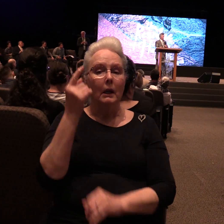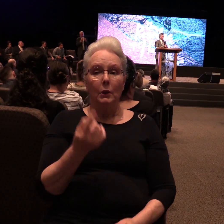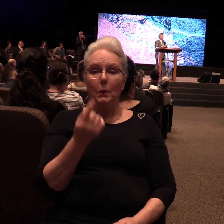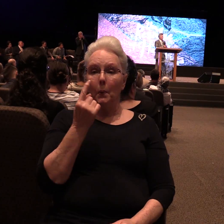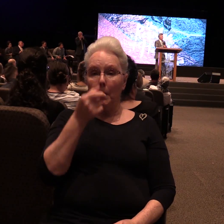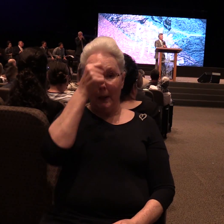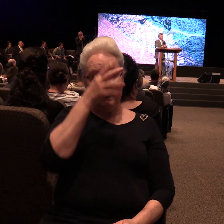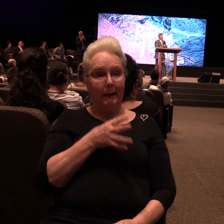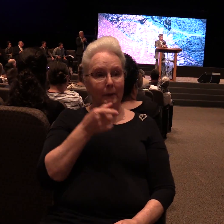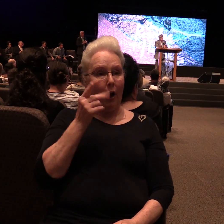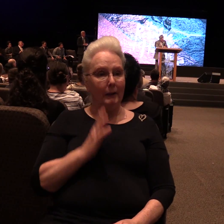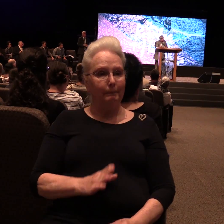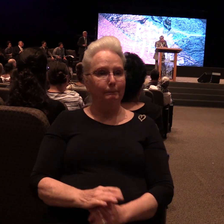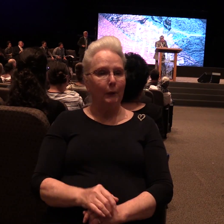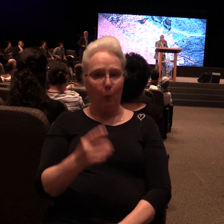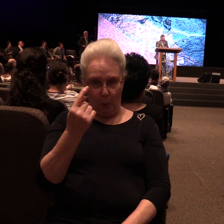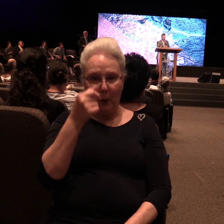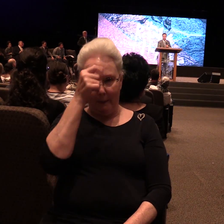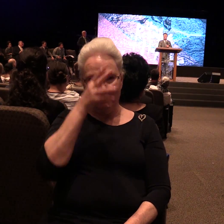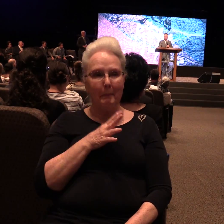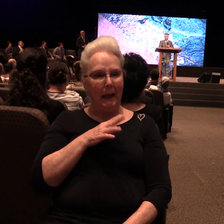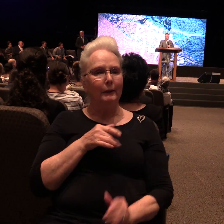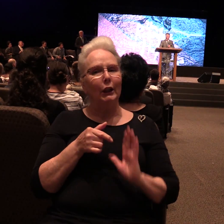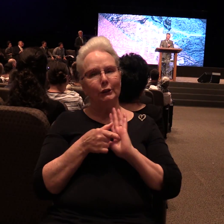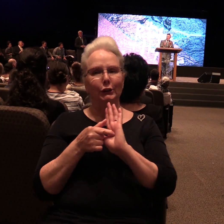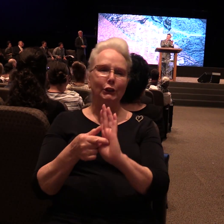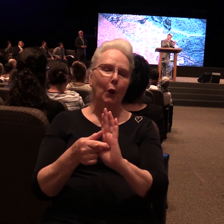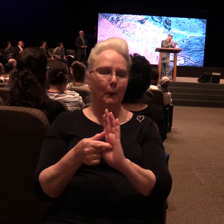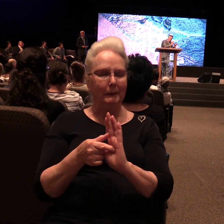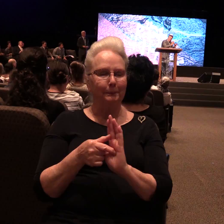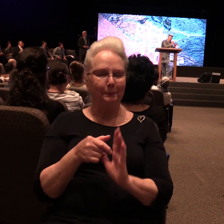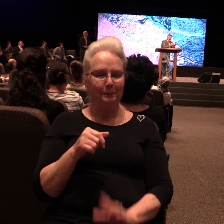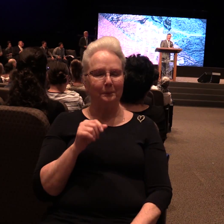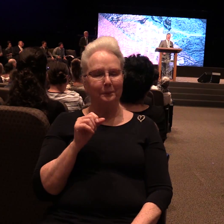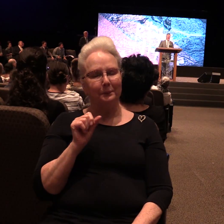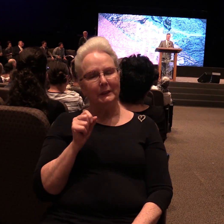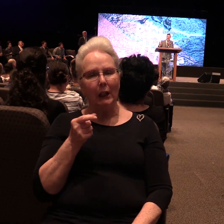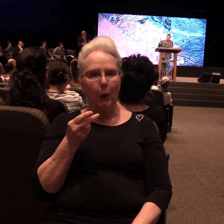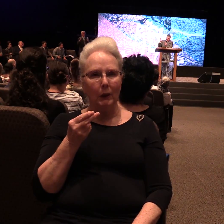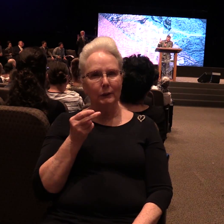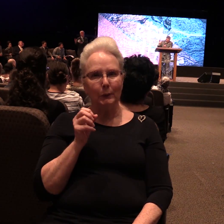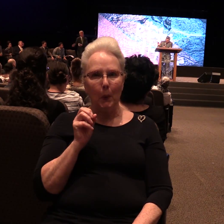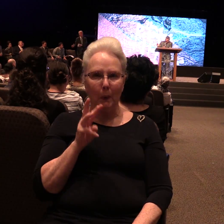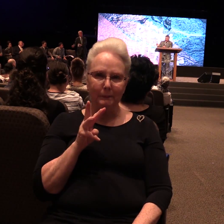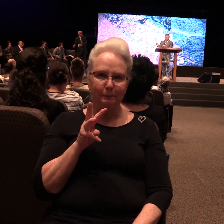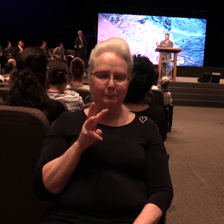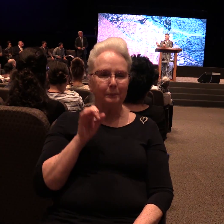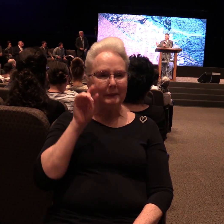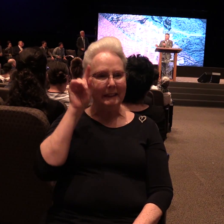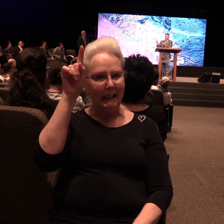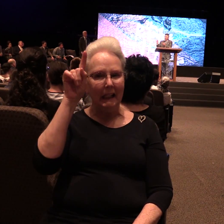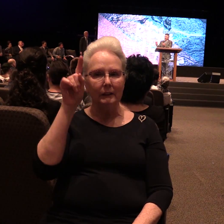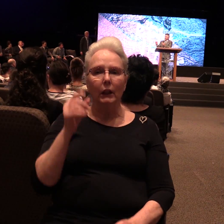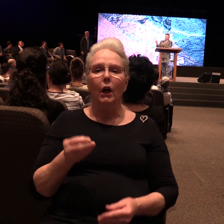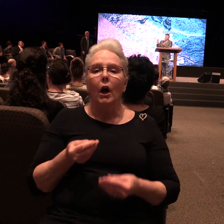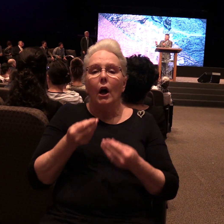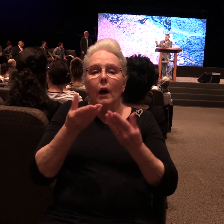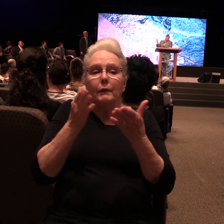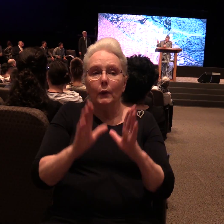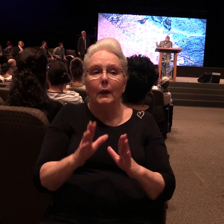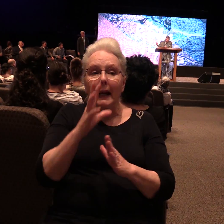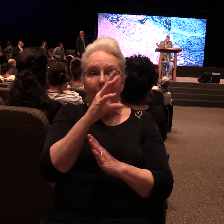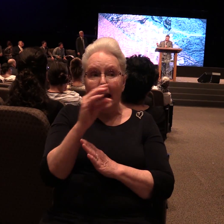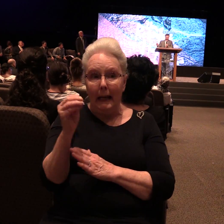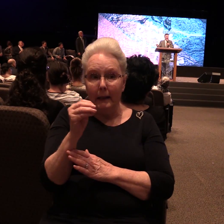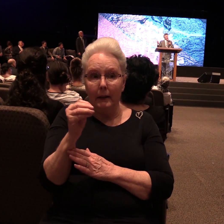-man God. He's a one-man show. God is the offerer and he's the offering. When God got